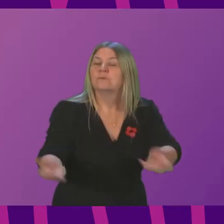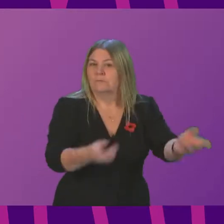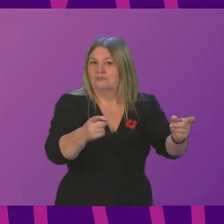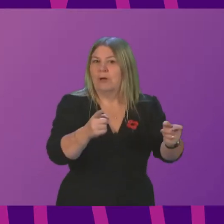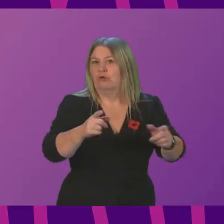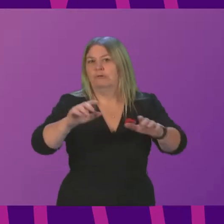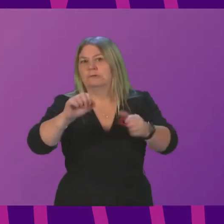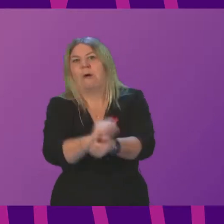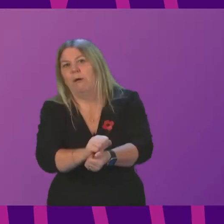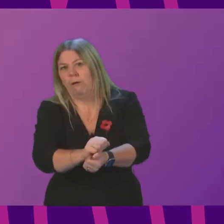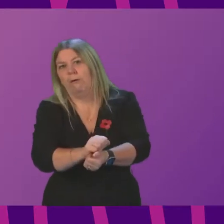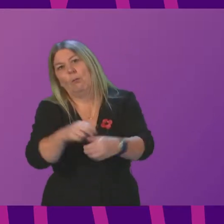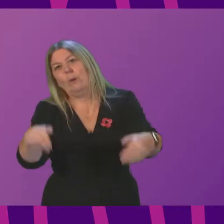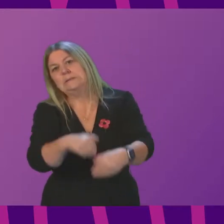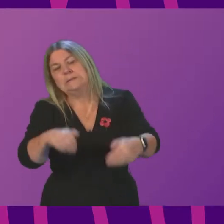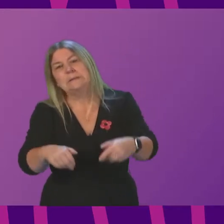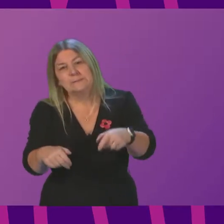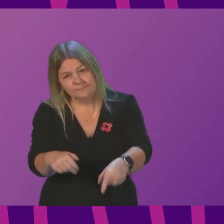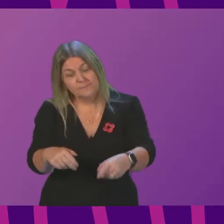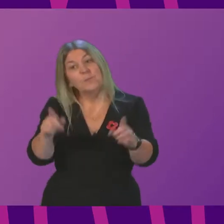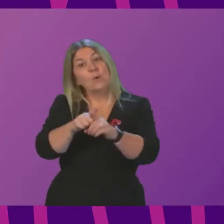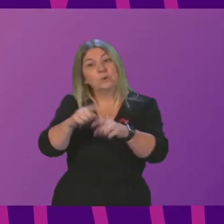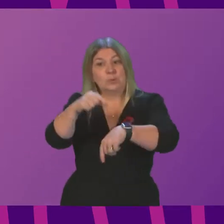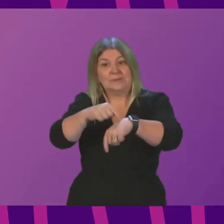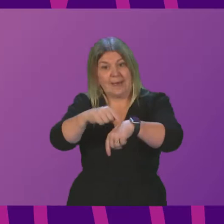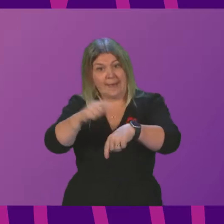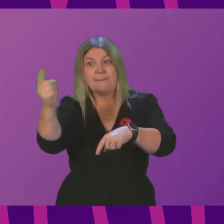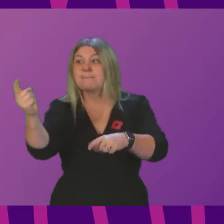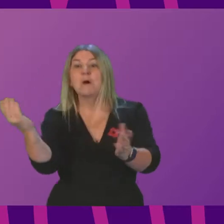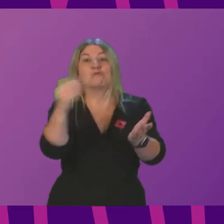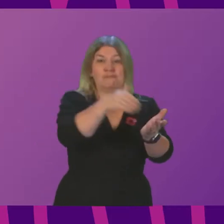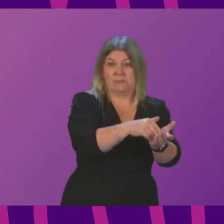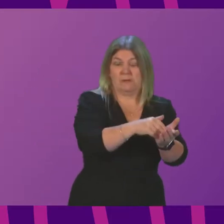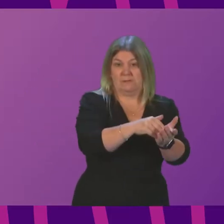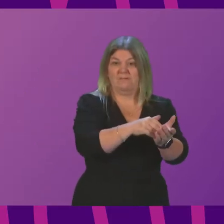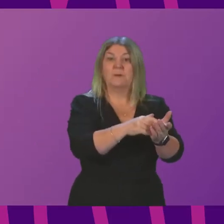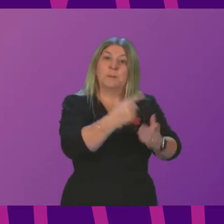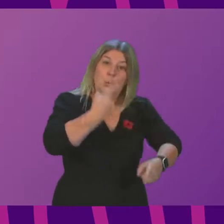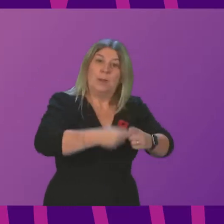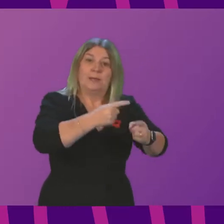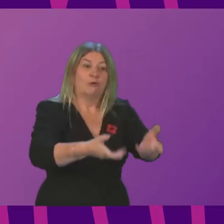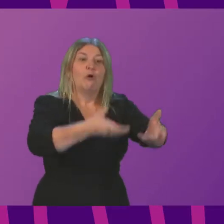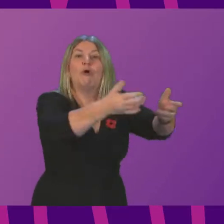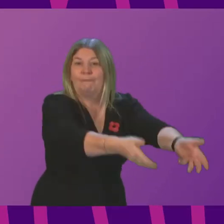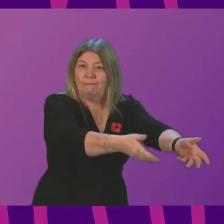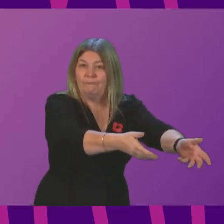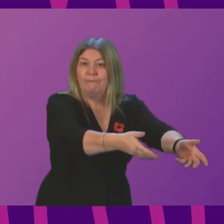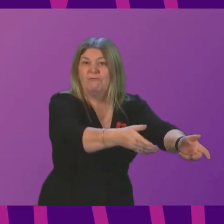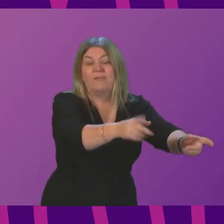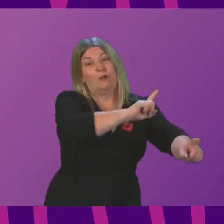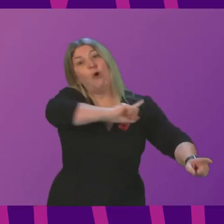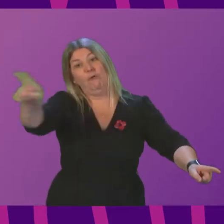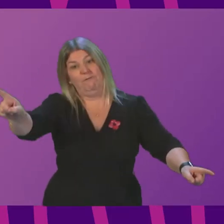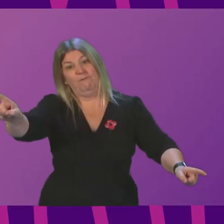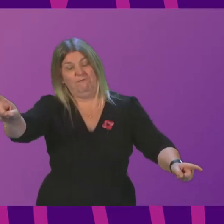capacity for ambulances to safely and timidously offload patients. This will support our improvement journey, aiming to prevent ambulances being